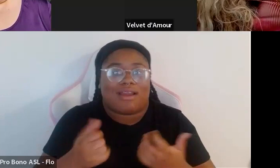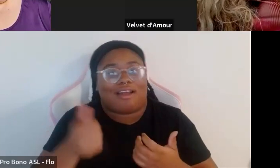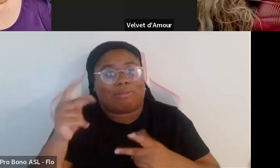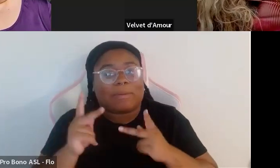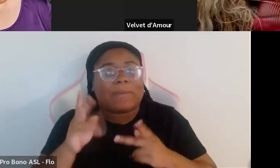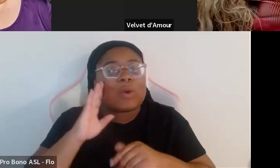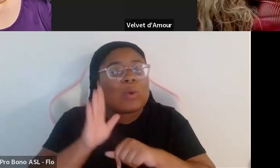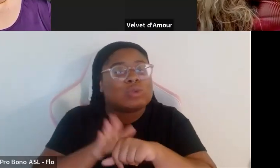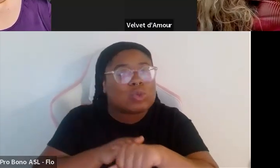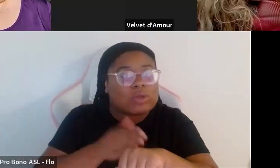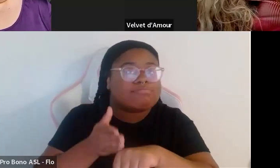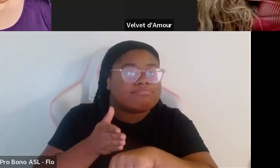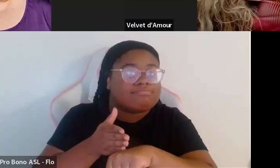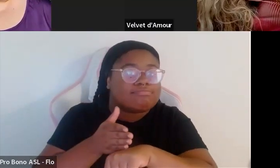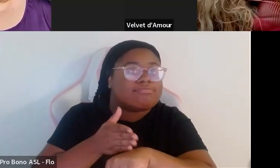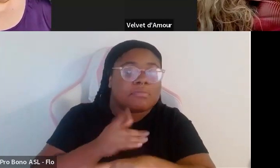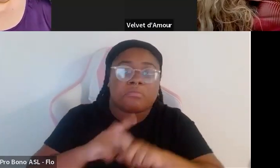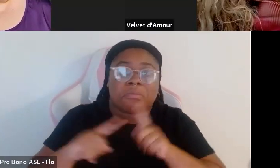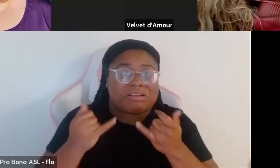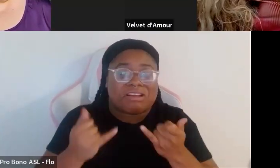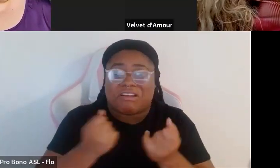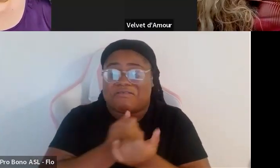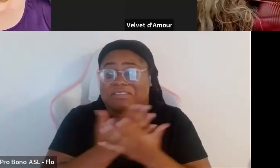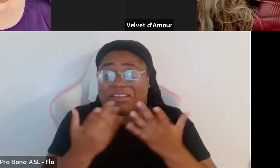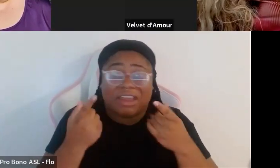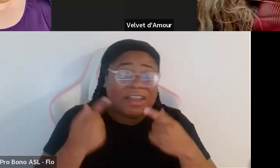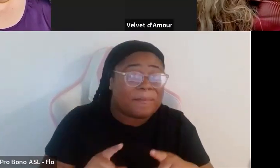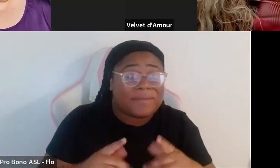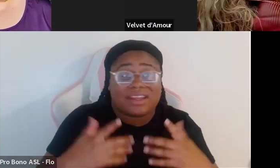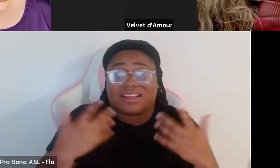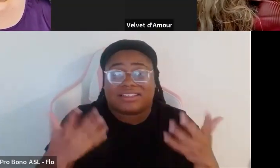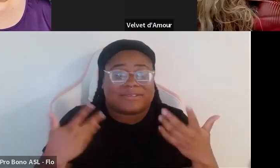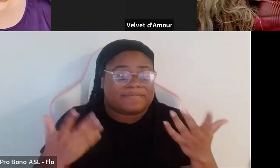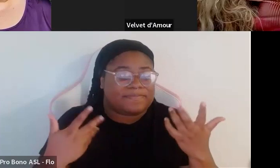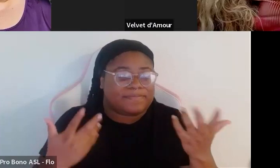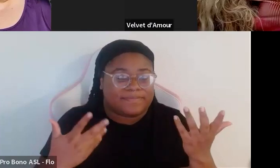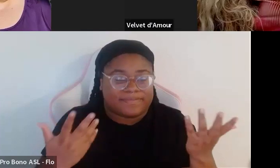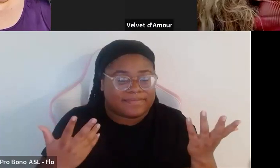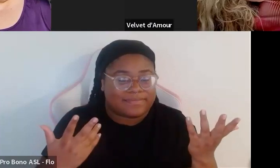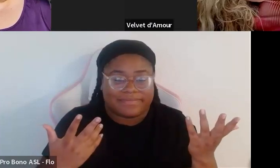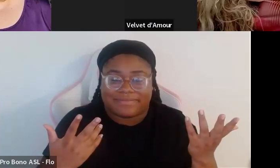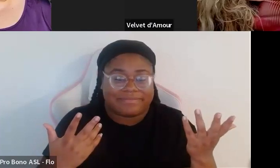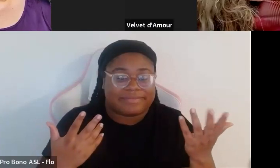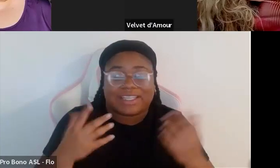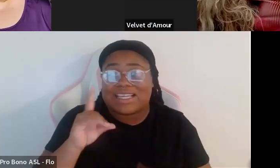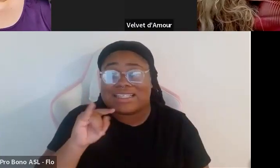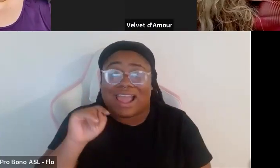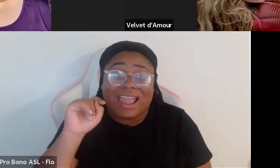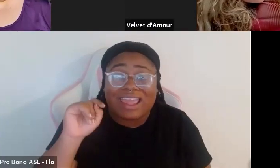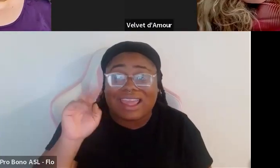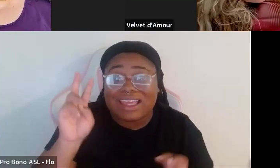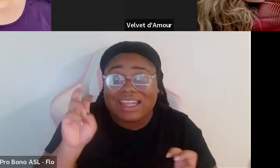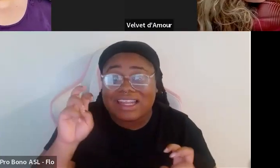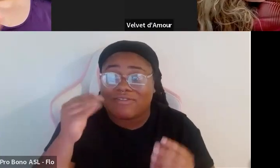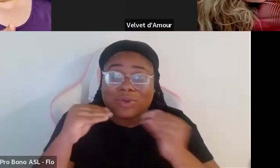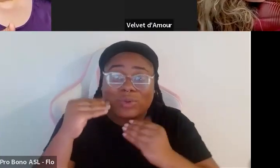coming but then now with all the stuff going on with like um everyone's on a diet now so it's kind of like